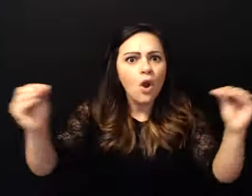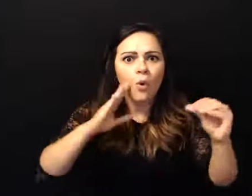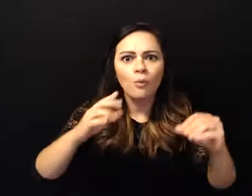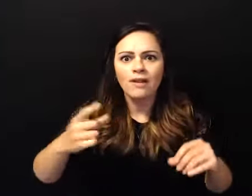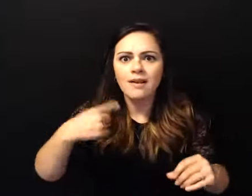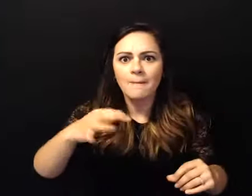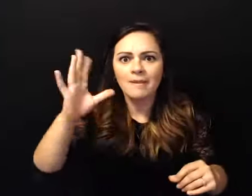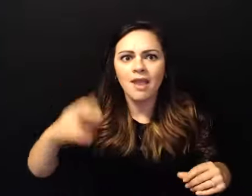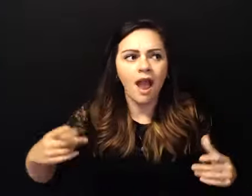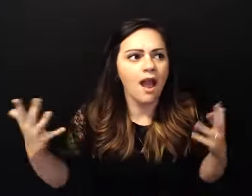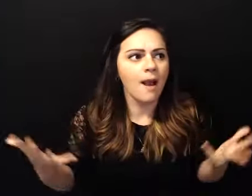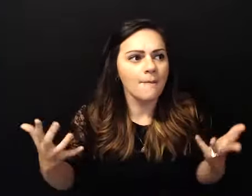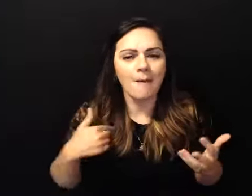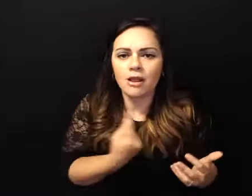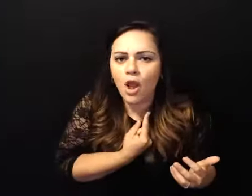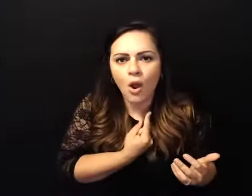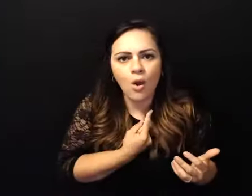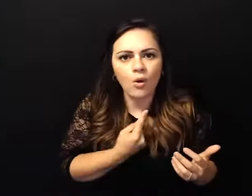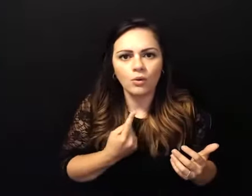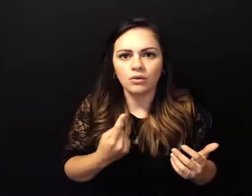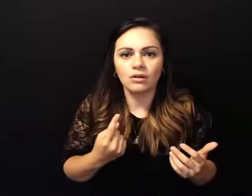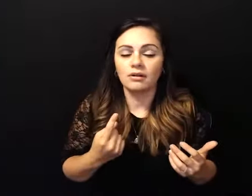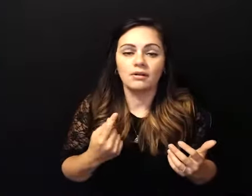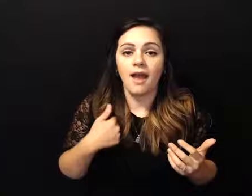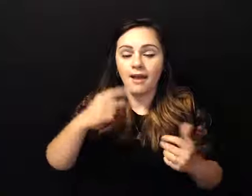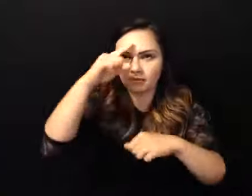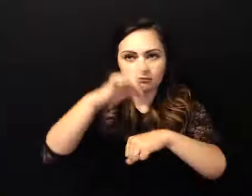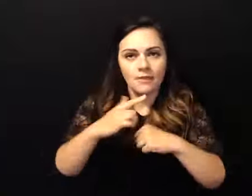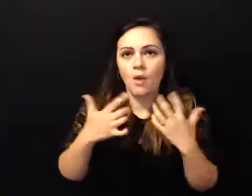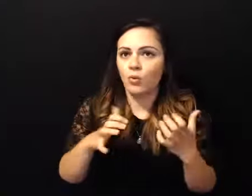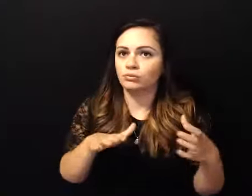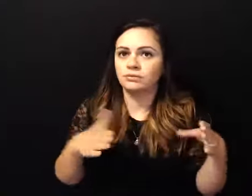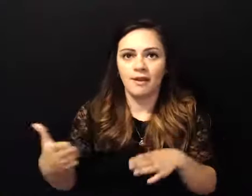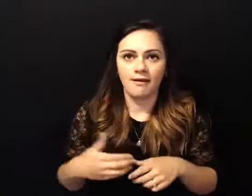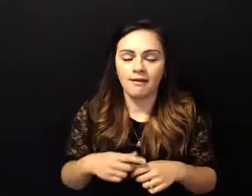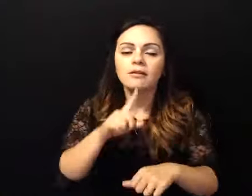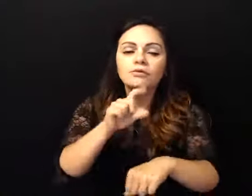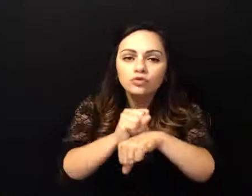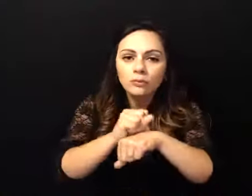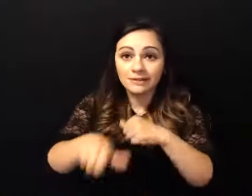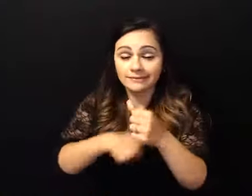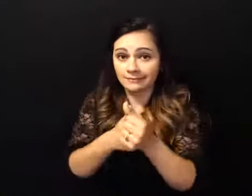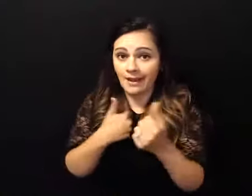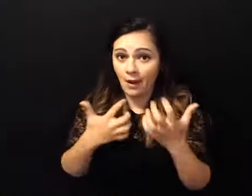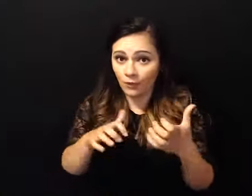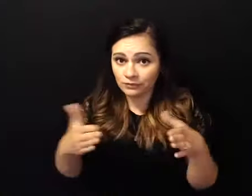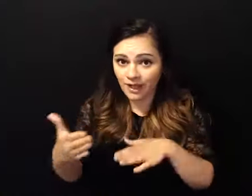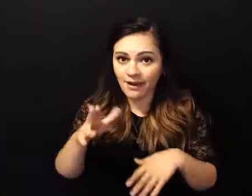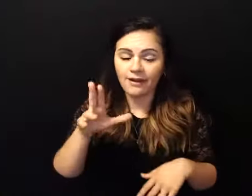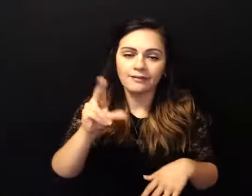was die and i don't think i really wanted to die i didn't want to kill the girl i wanted to kill the moment but i'm